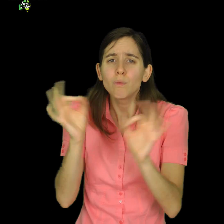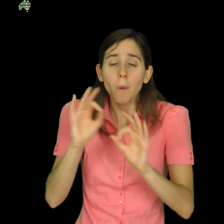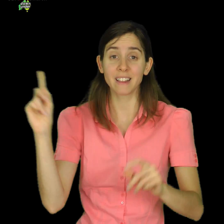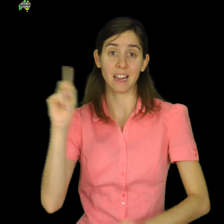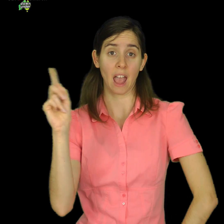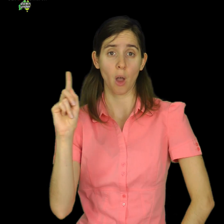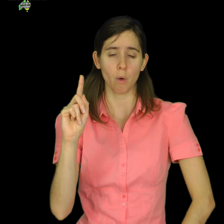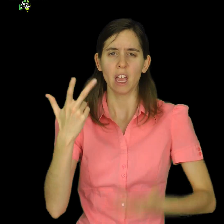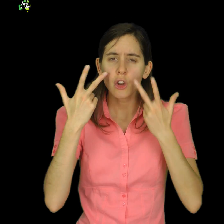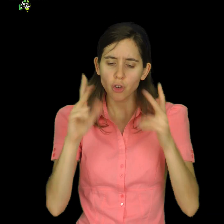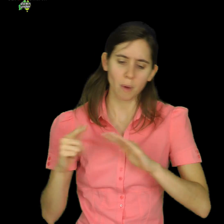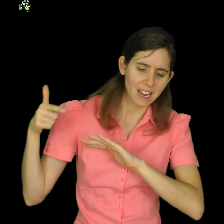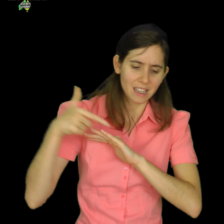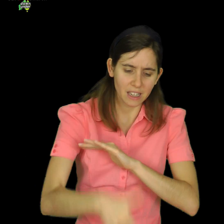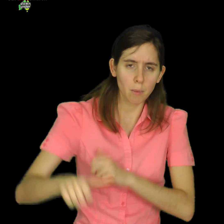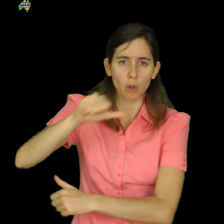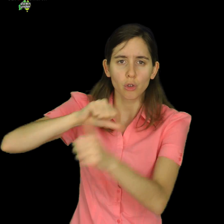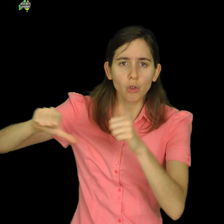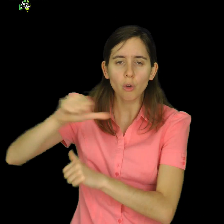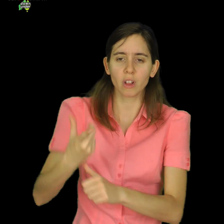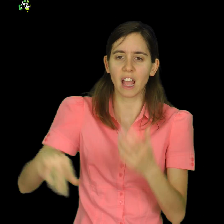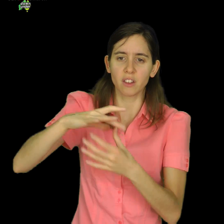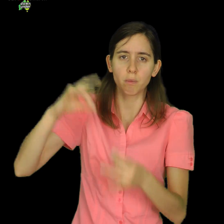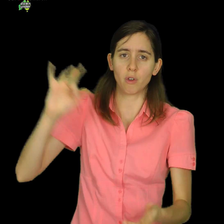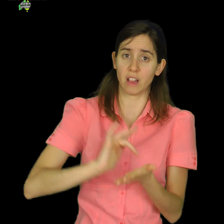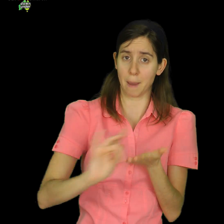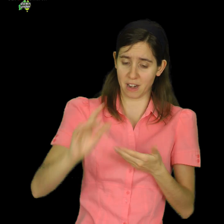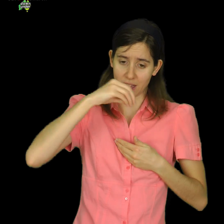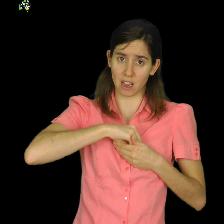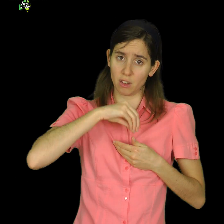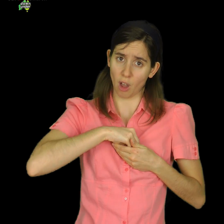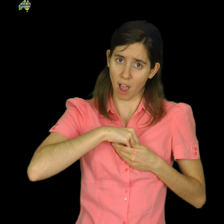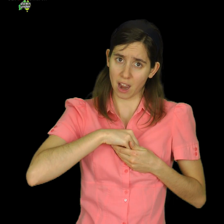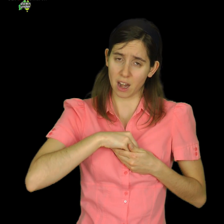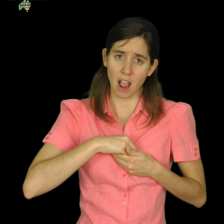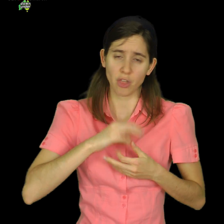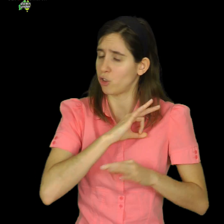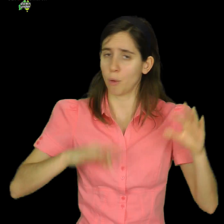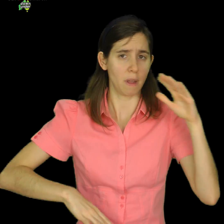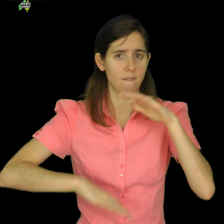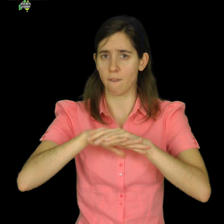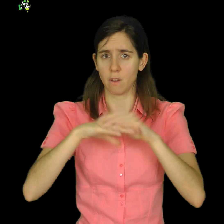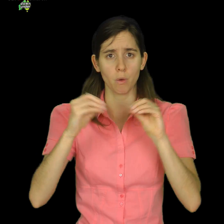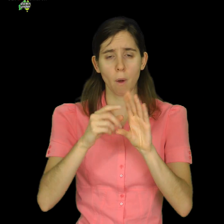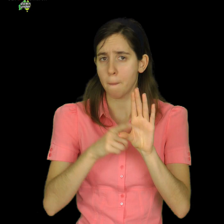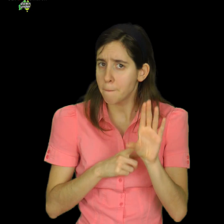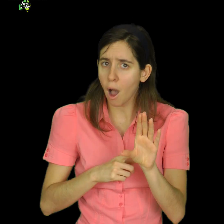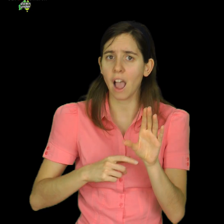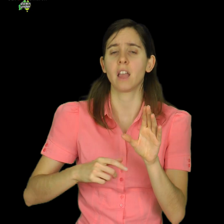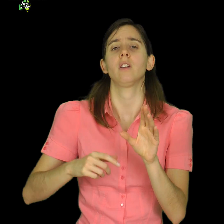deep social and spiritual deficit that is going unfulfilled by the shallow online social experience.